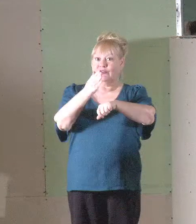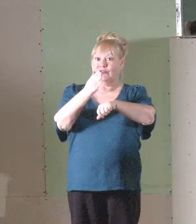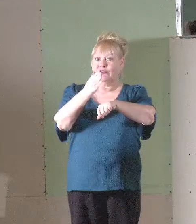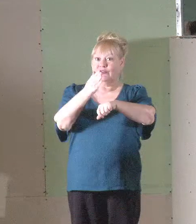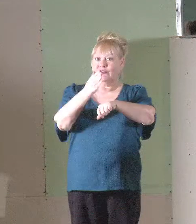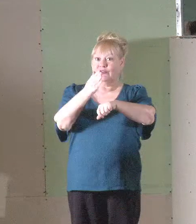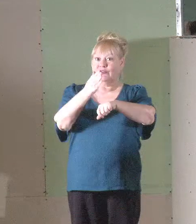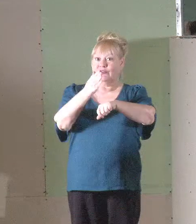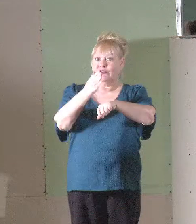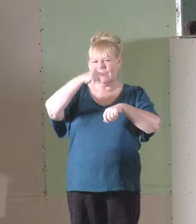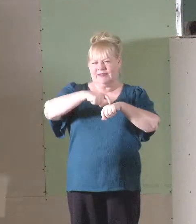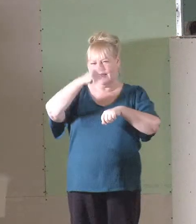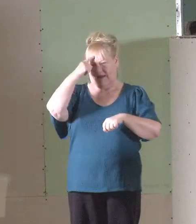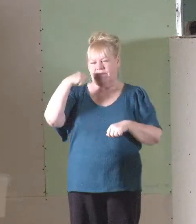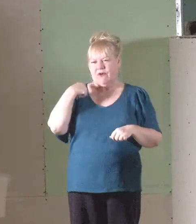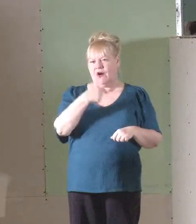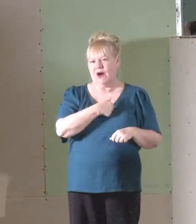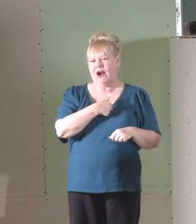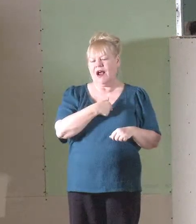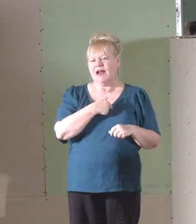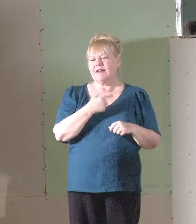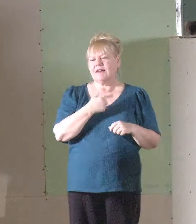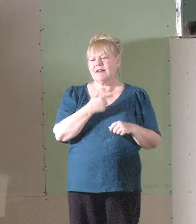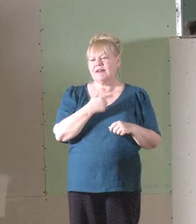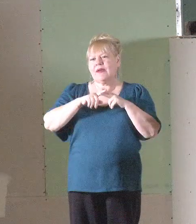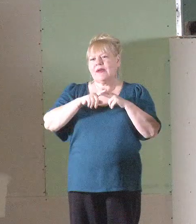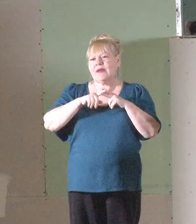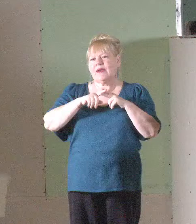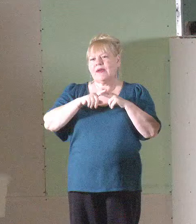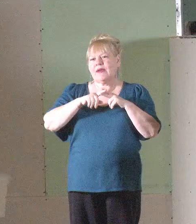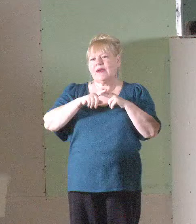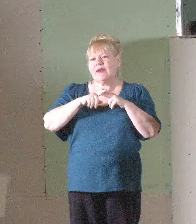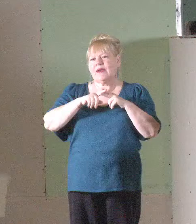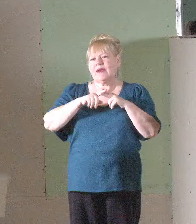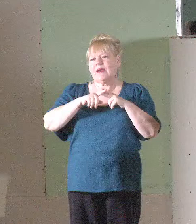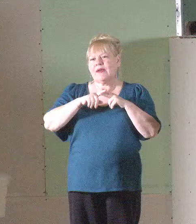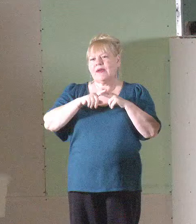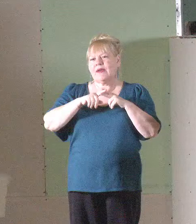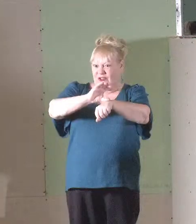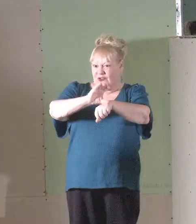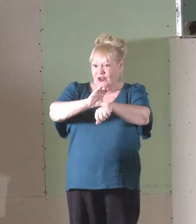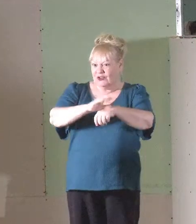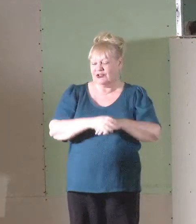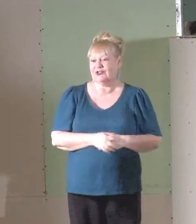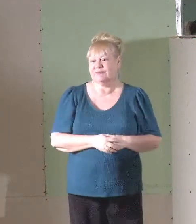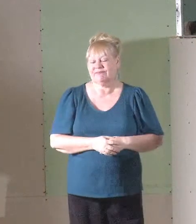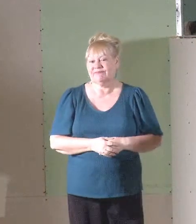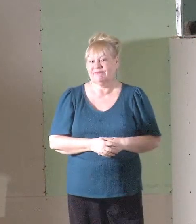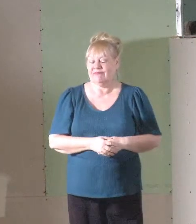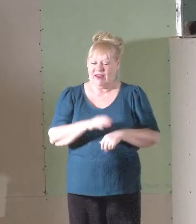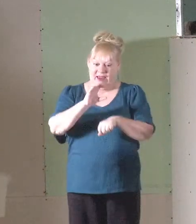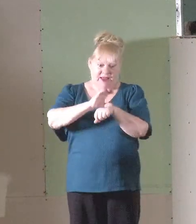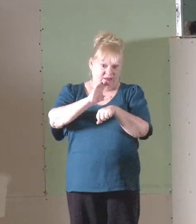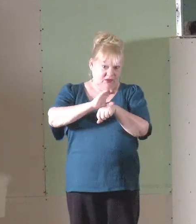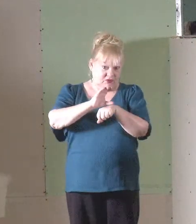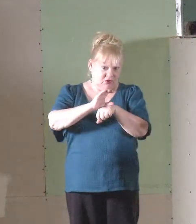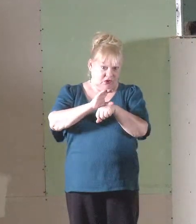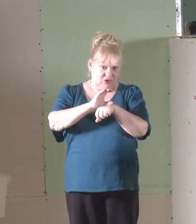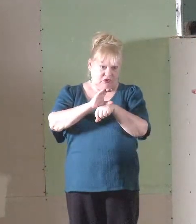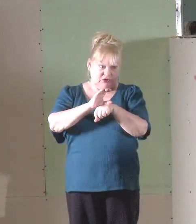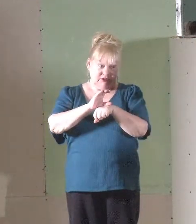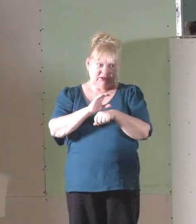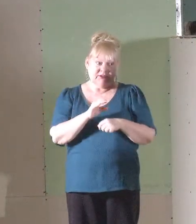it's also time for us to implement a kind of renovation of the church. And the church is